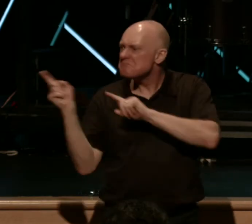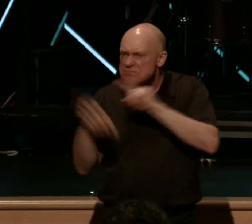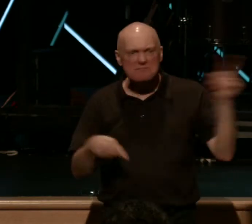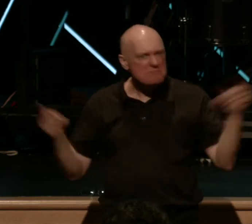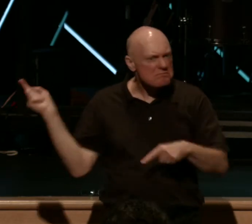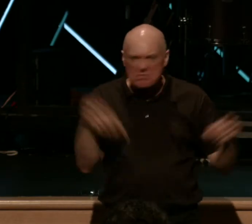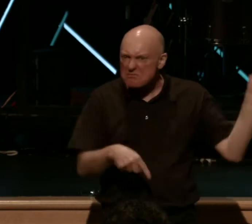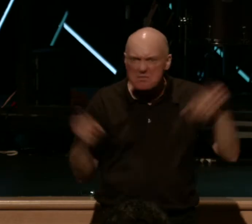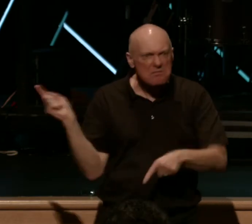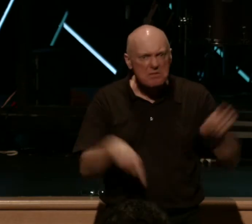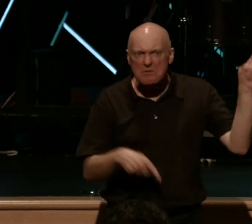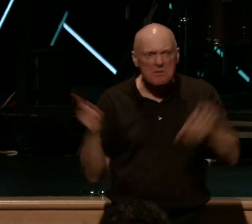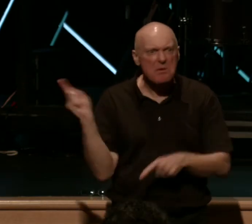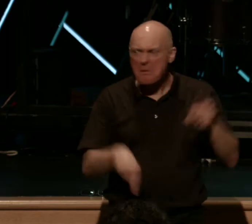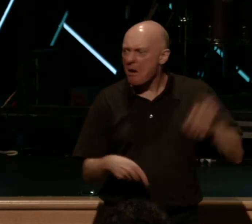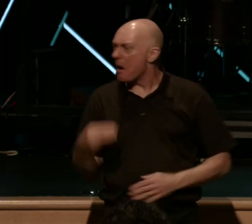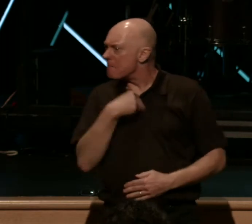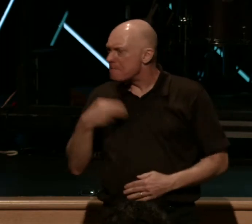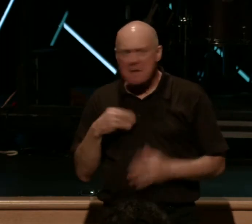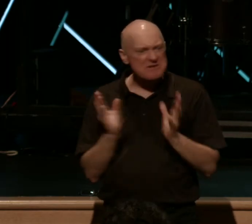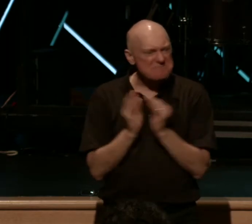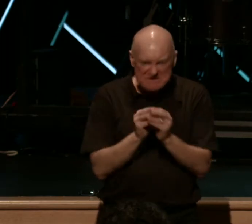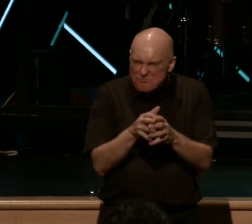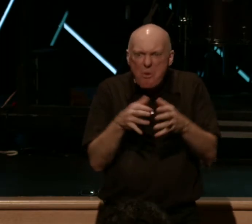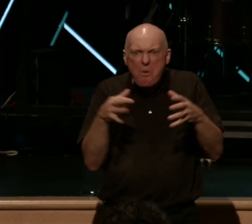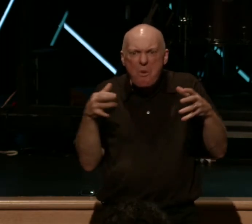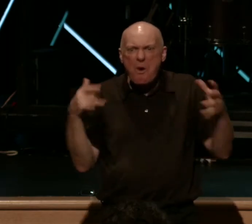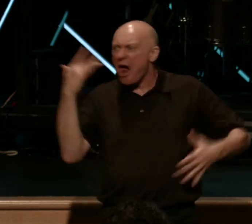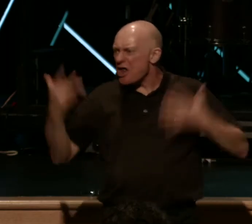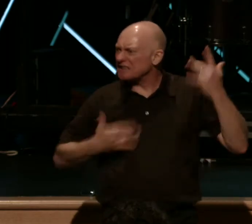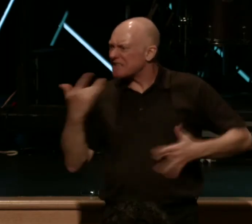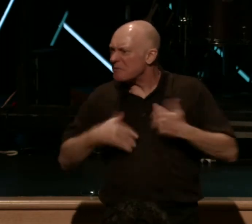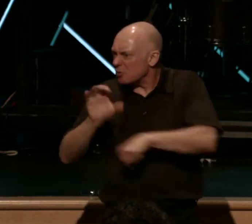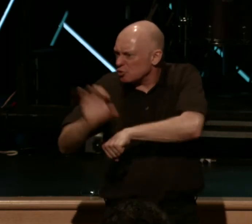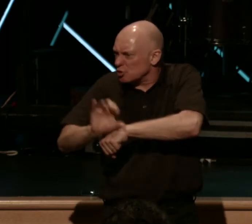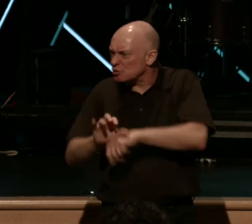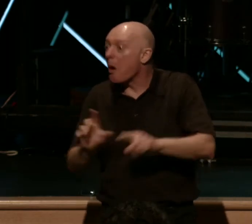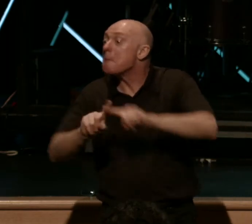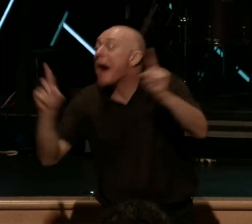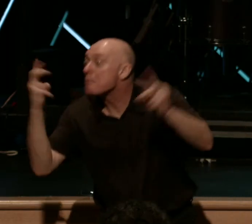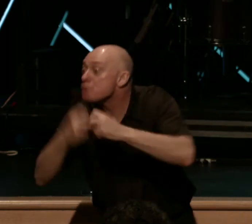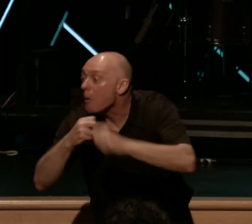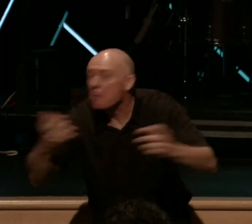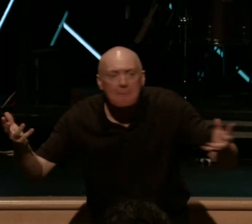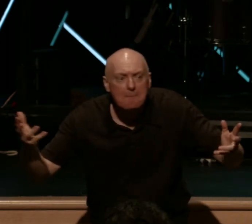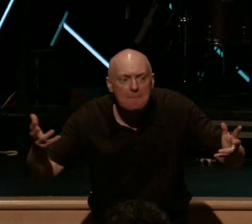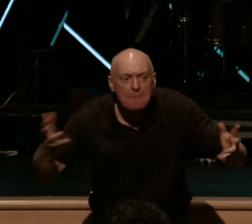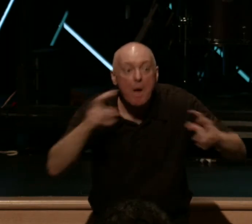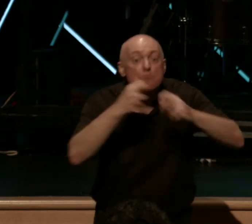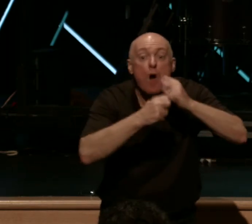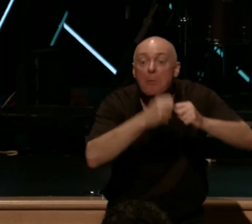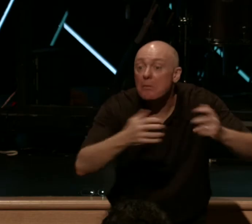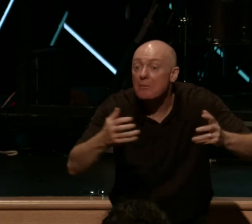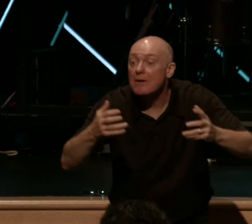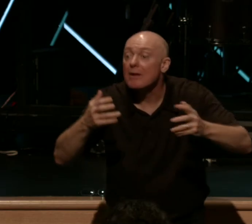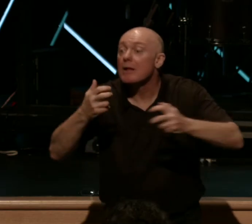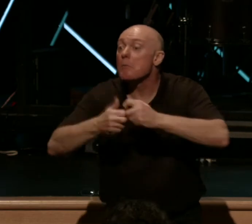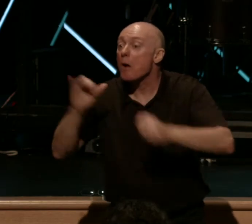we have more people at our members meeting. He said, there's a lot of excitement at the church. He said, but here's the problem. He said, the problem is, I need